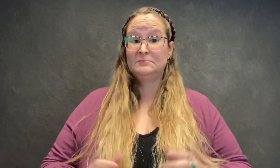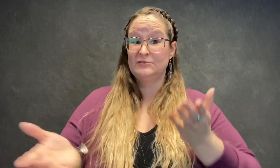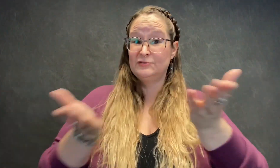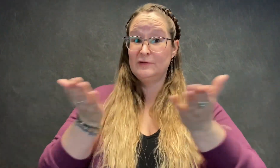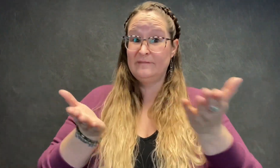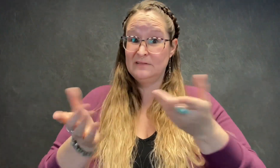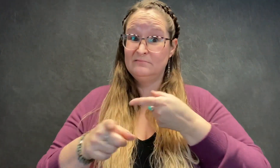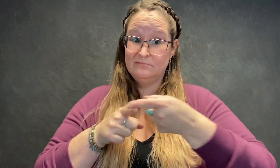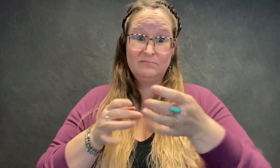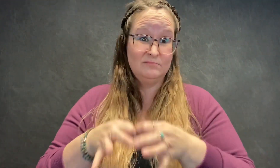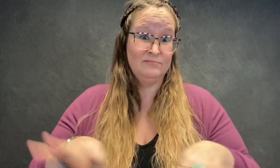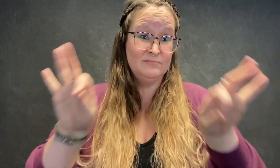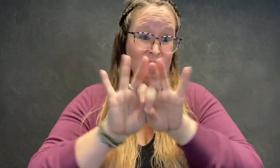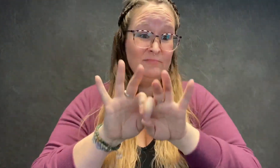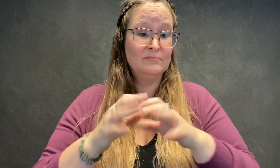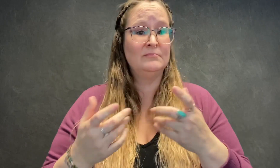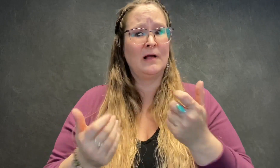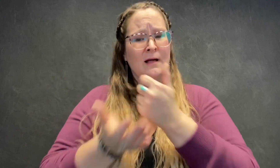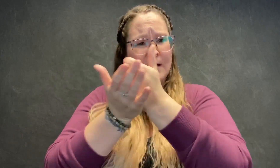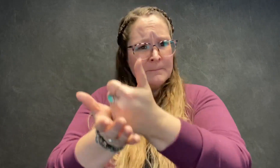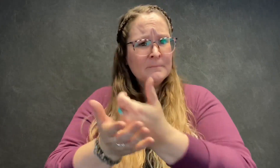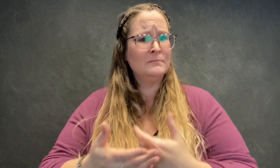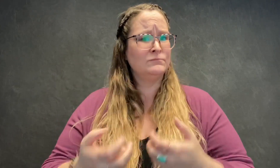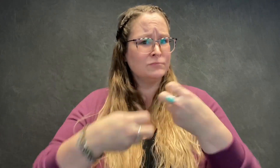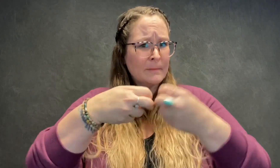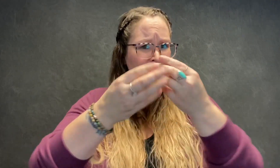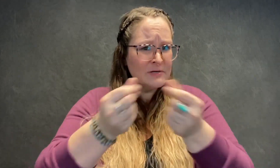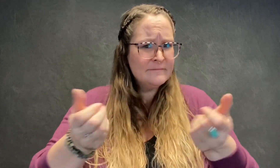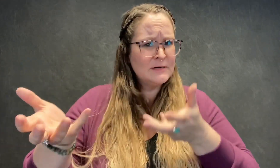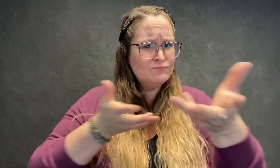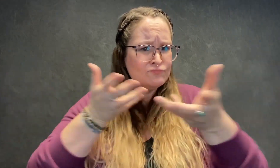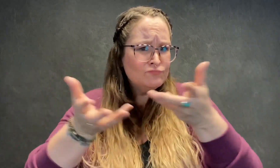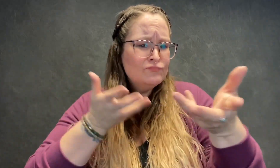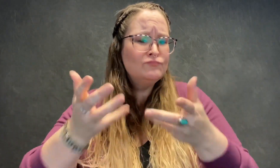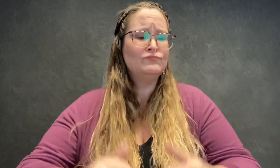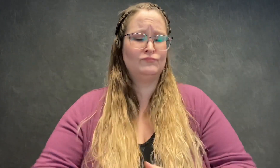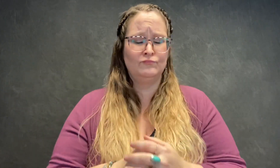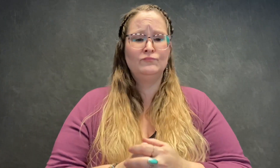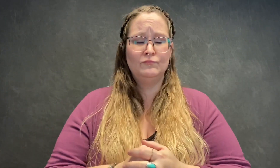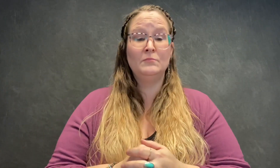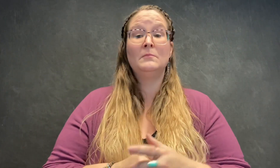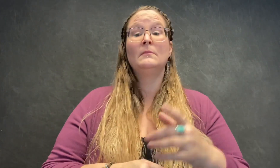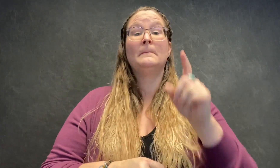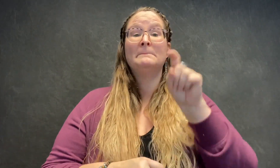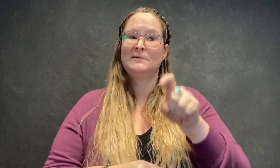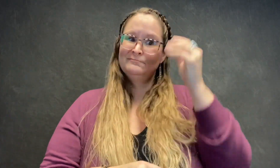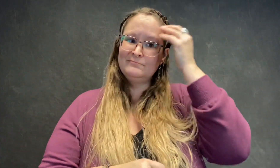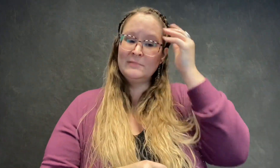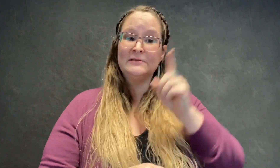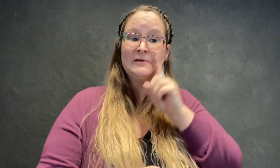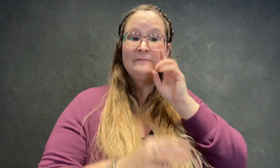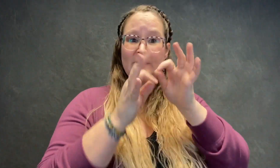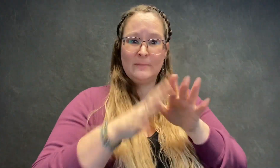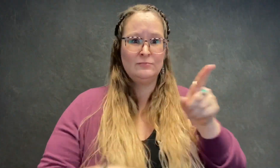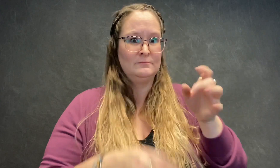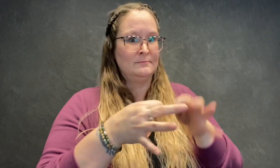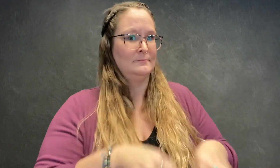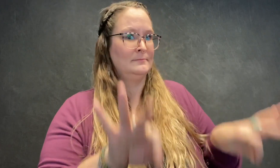is imperative to help and problem-solve with those you interact with. This person must be knowledgeable about Deaf